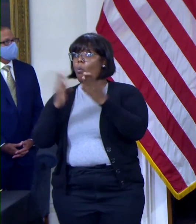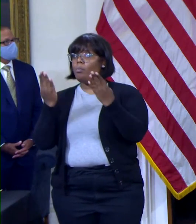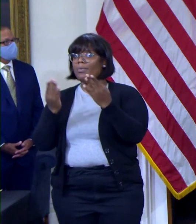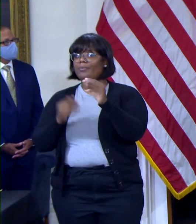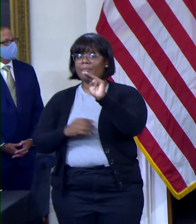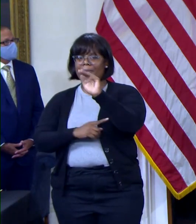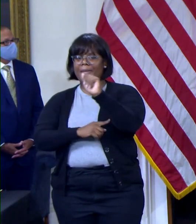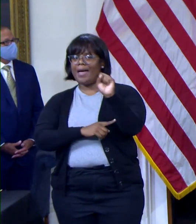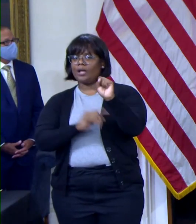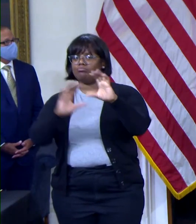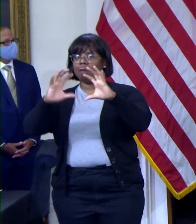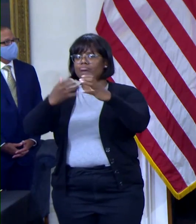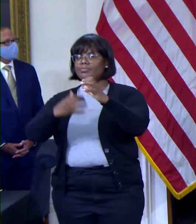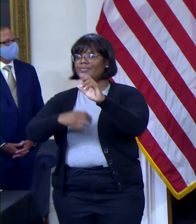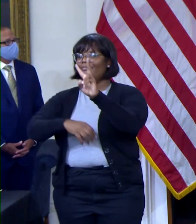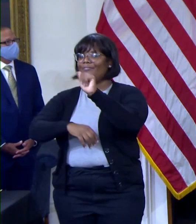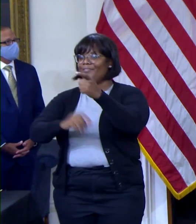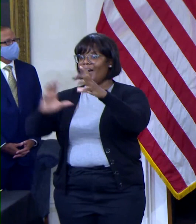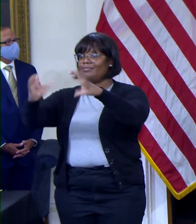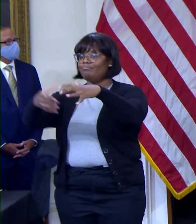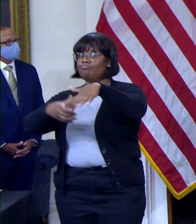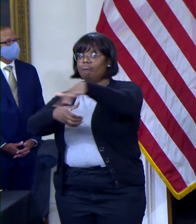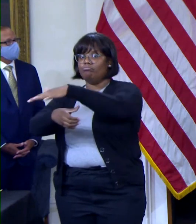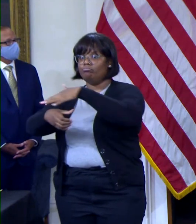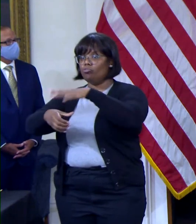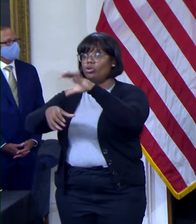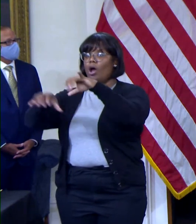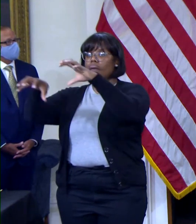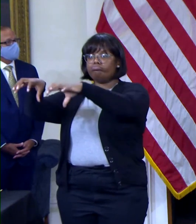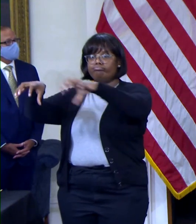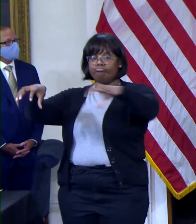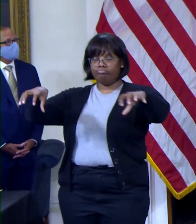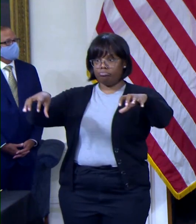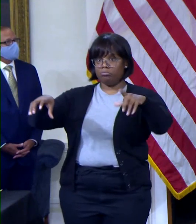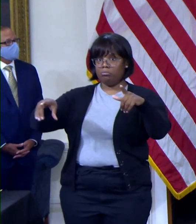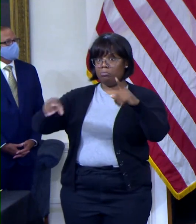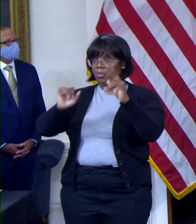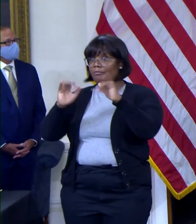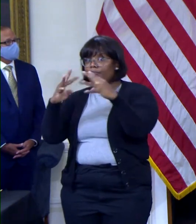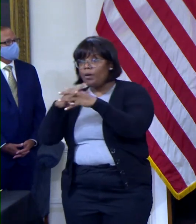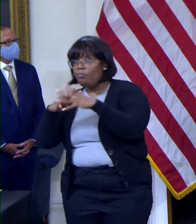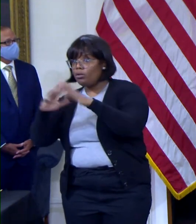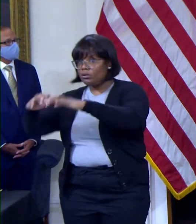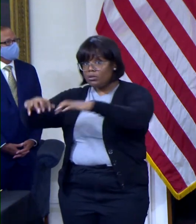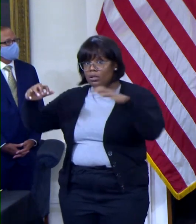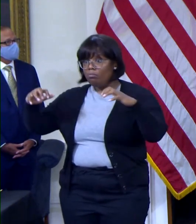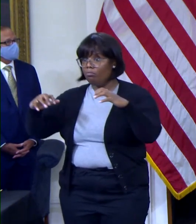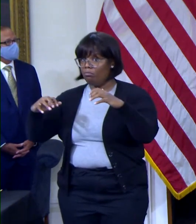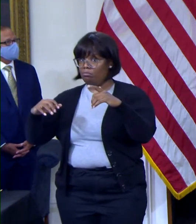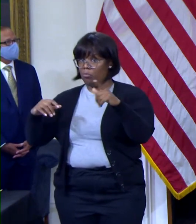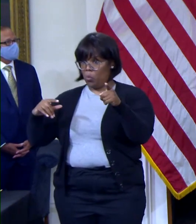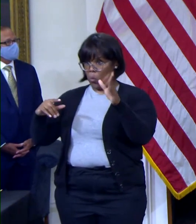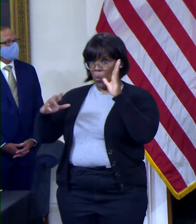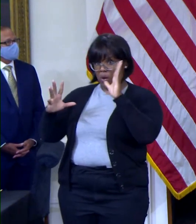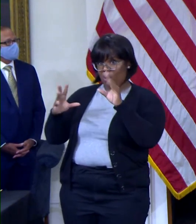And can you do it, in frustration, why do we have to wait? Can you do it sooner?